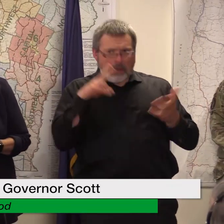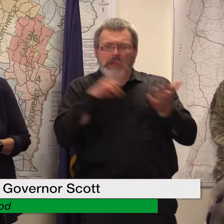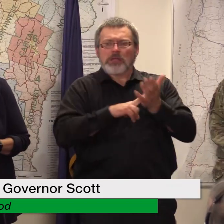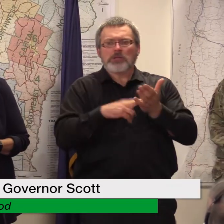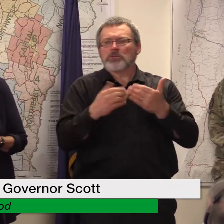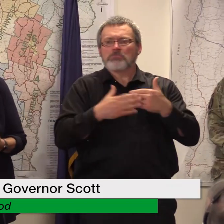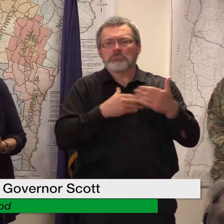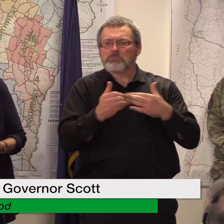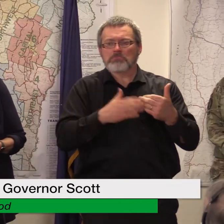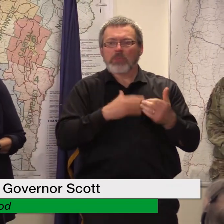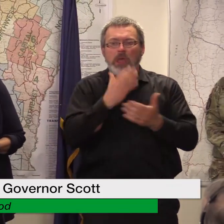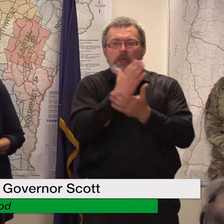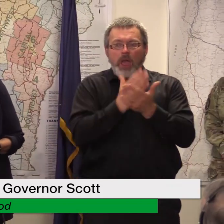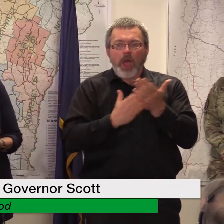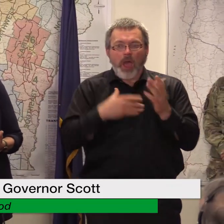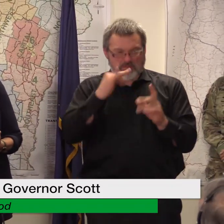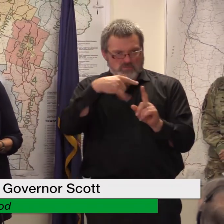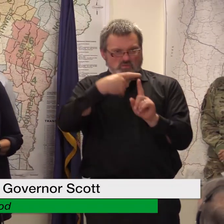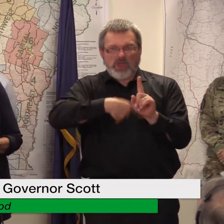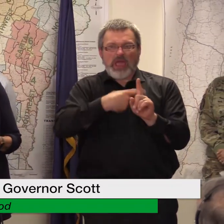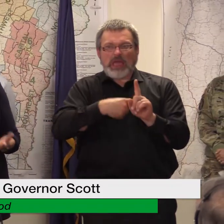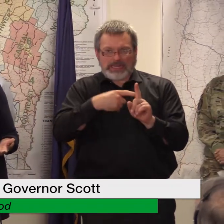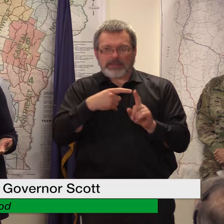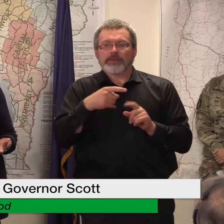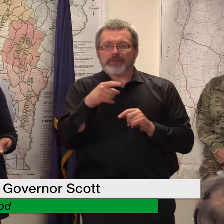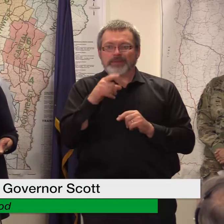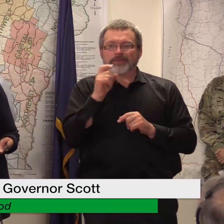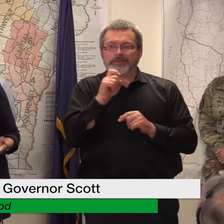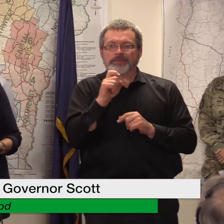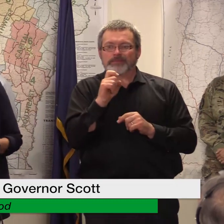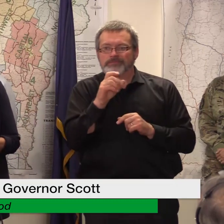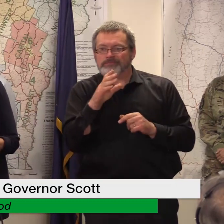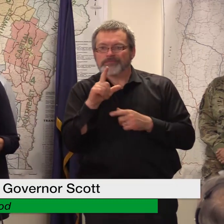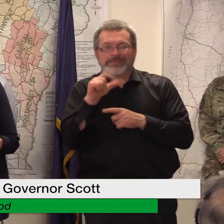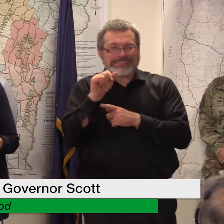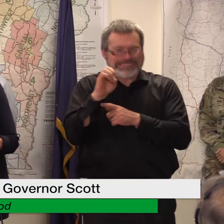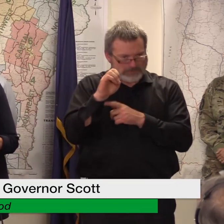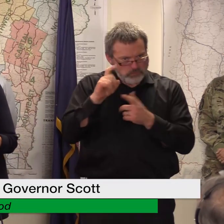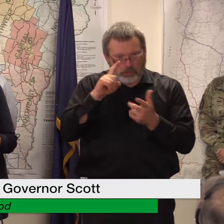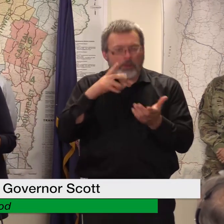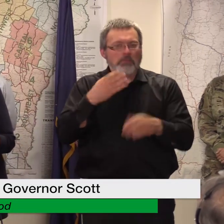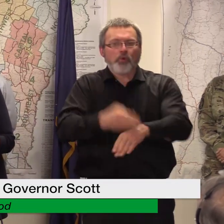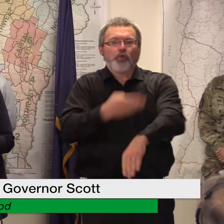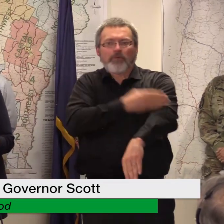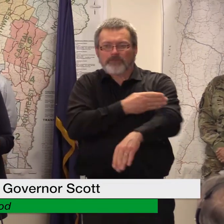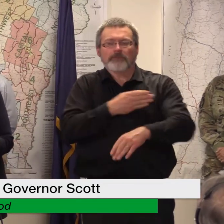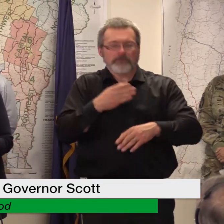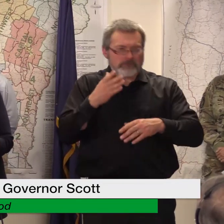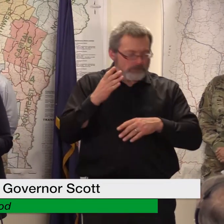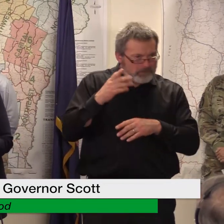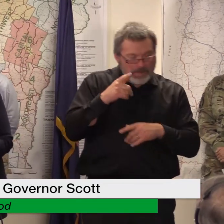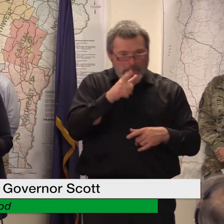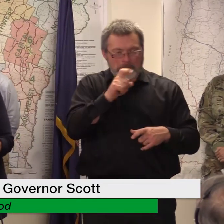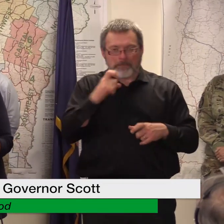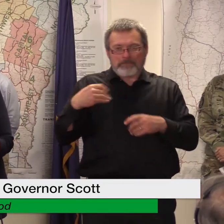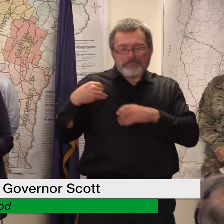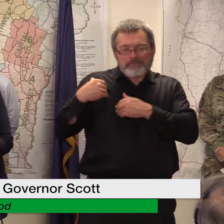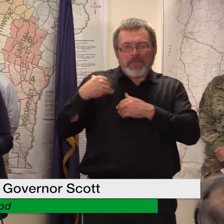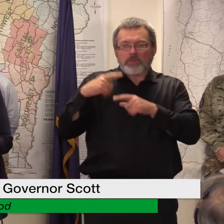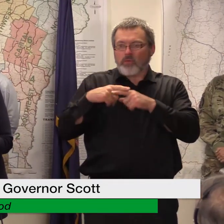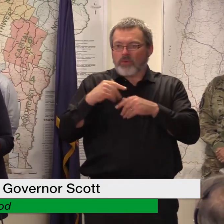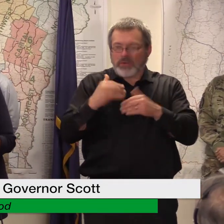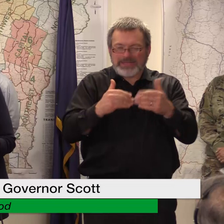tenants will be responsible for leasehold improvements some perhaps not so it's going to depend on what the actual repair needs to be